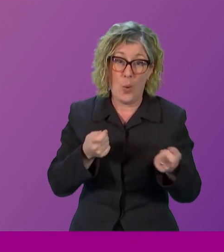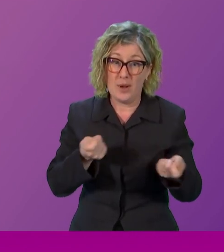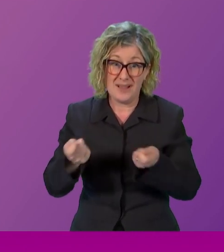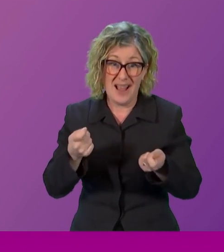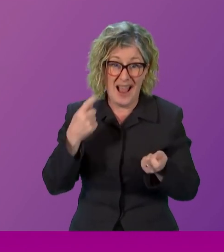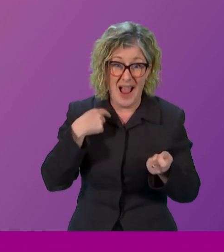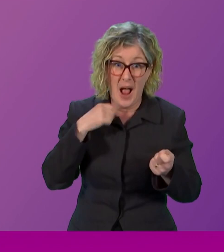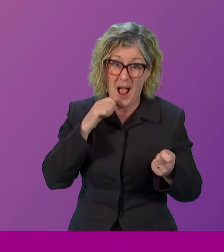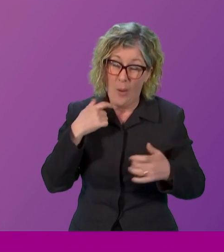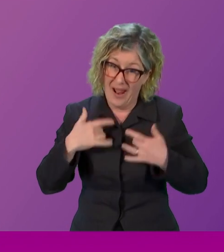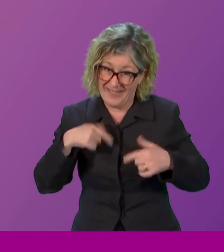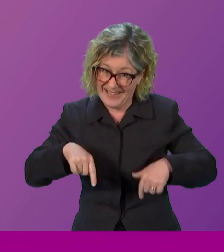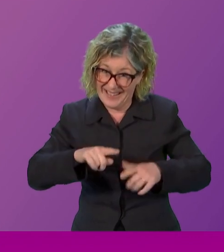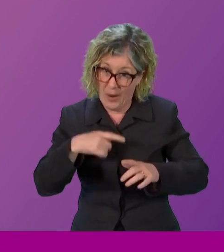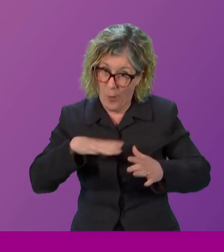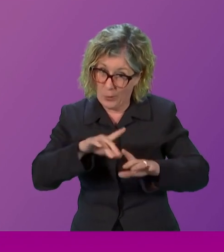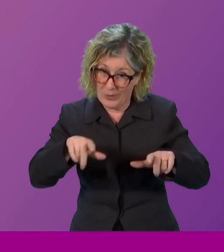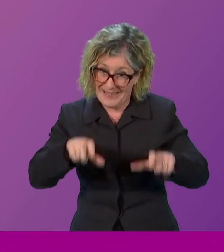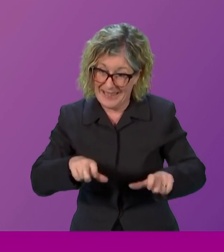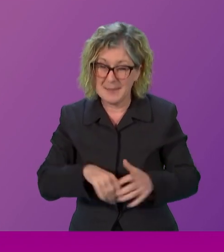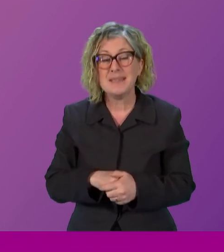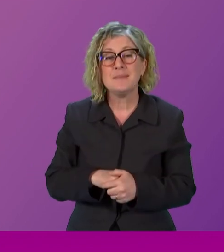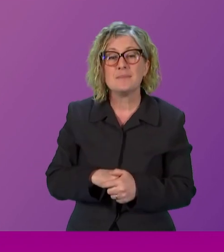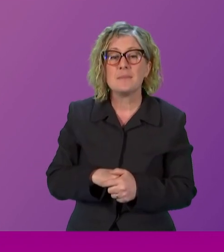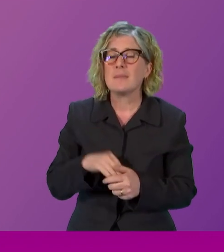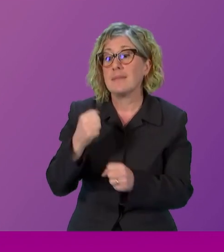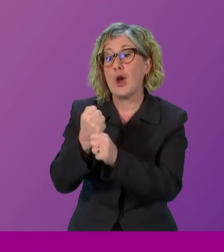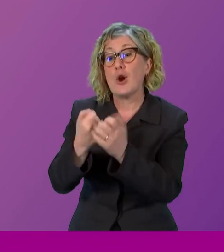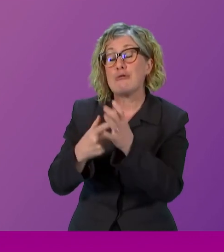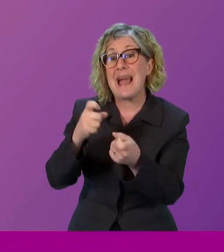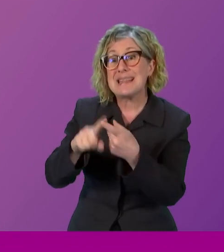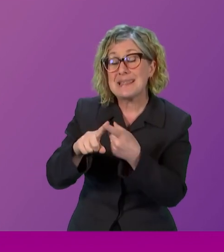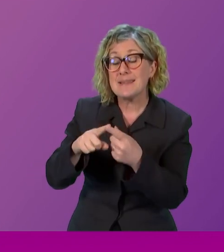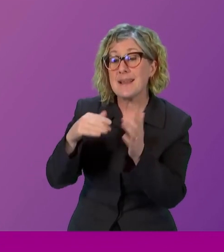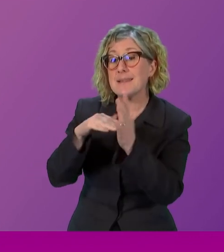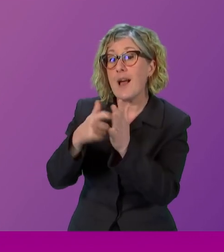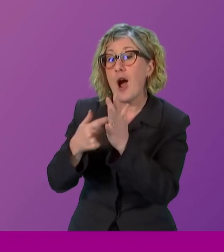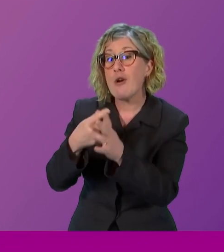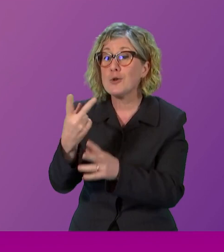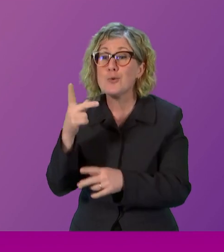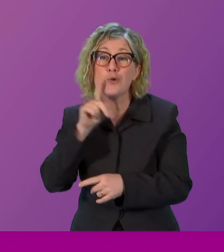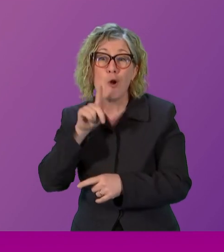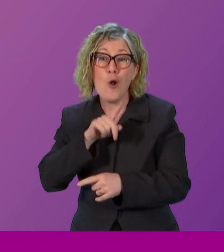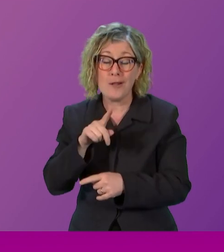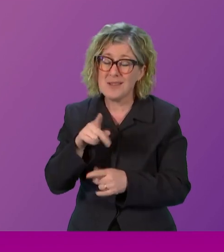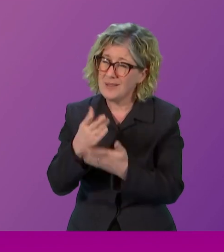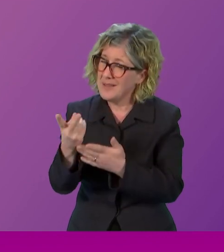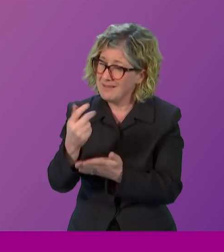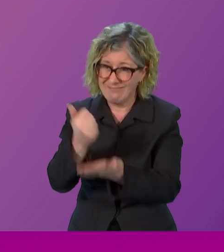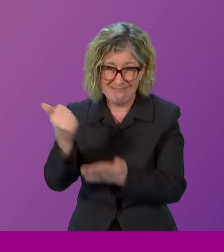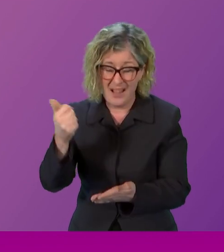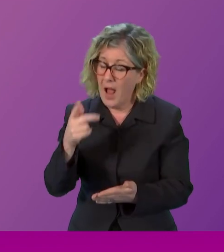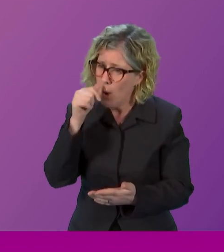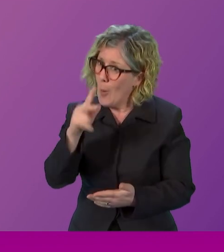But Grace and Zara, you were absolutely fantastic. I know you were nervous, but my God, you blew out the part.